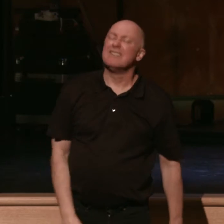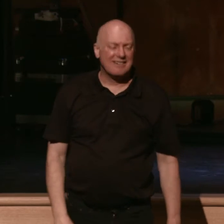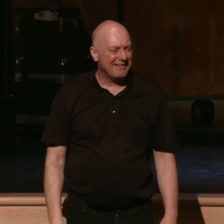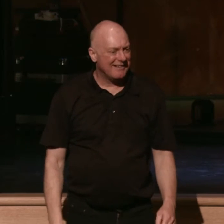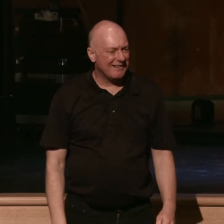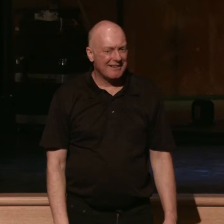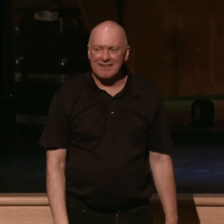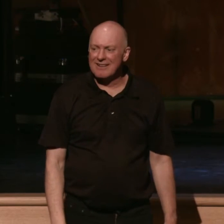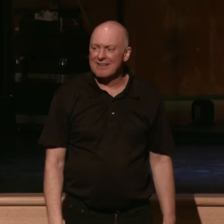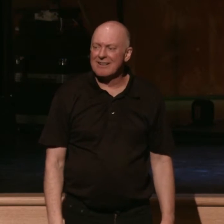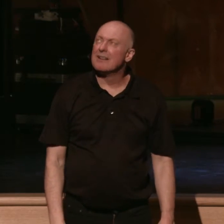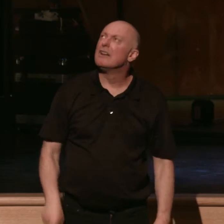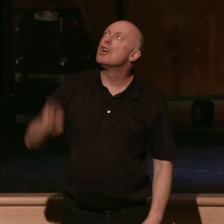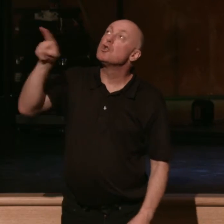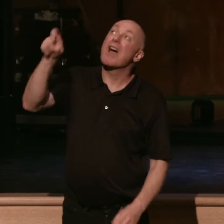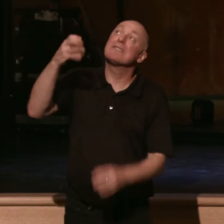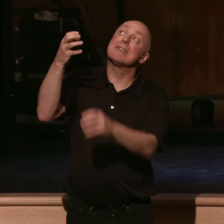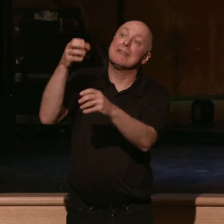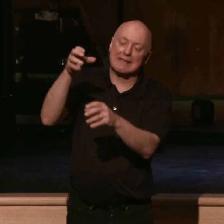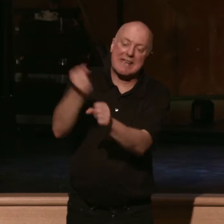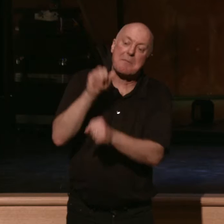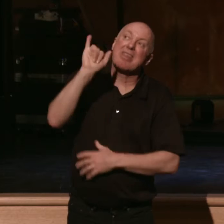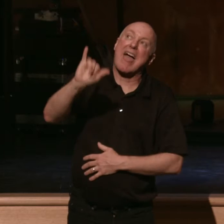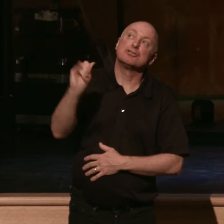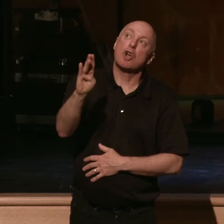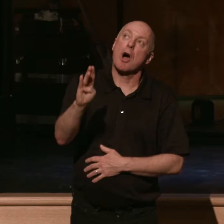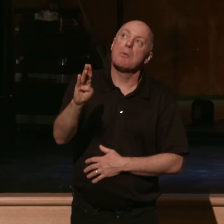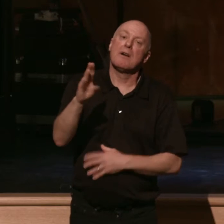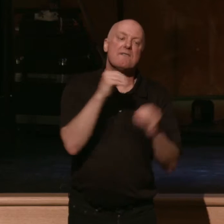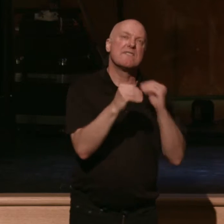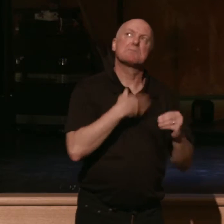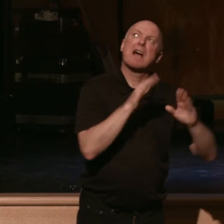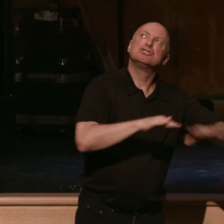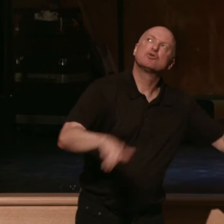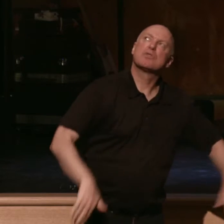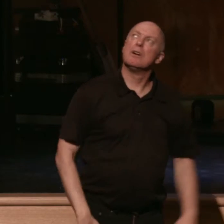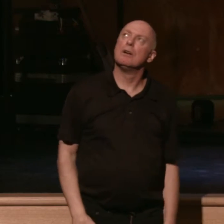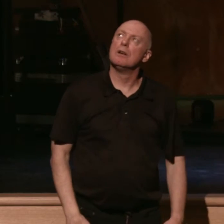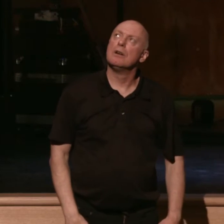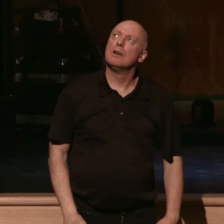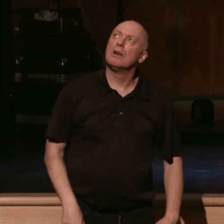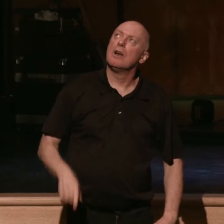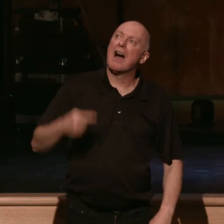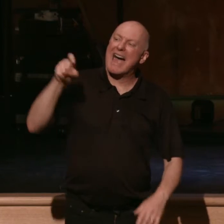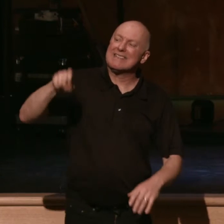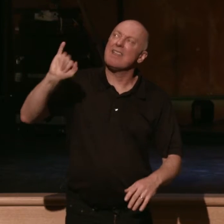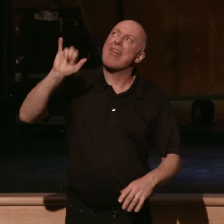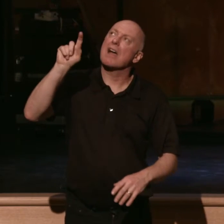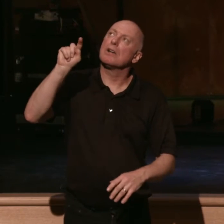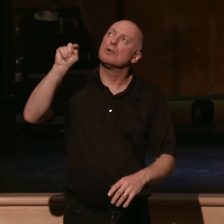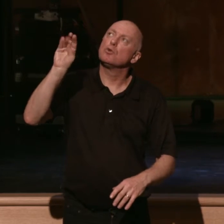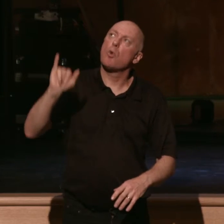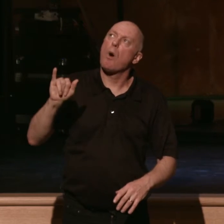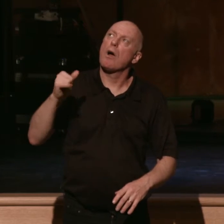You gotta give me this job. You gotta fix my kids. You gotta get me that toy. I want that to wear.